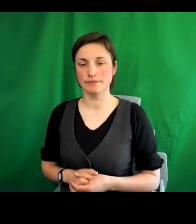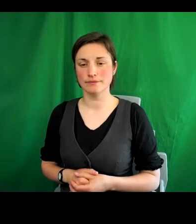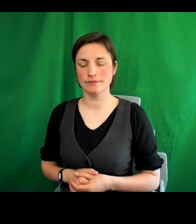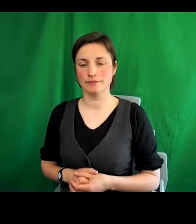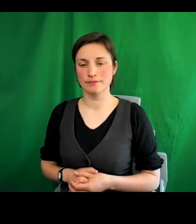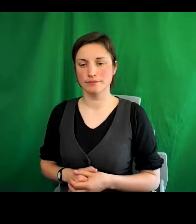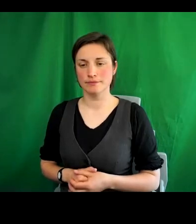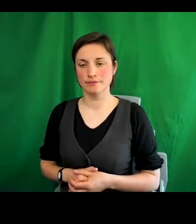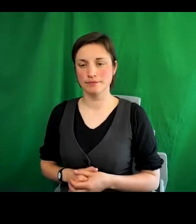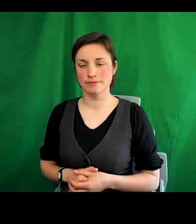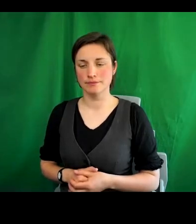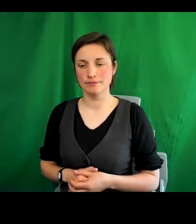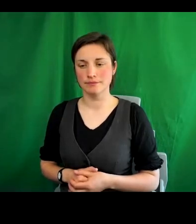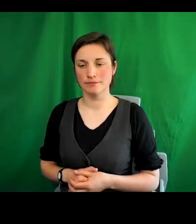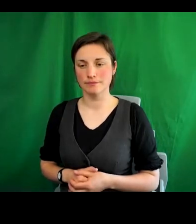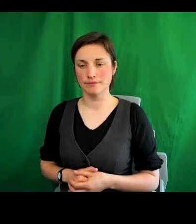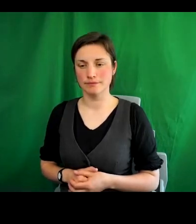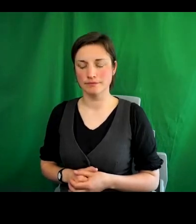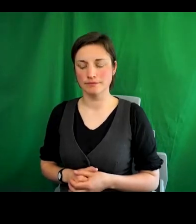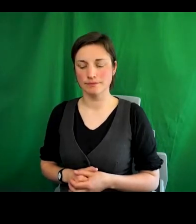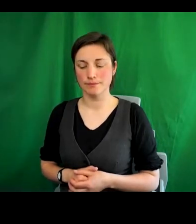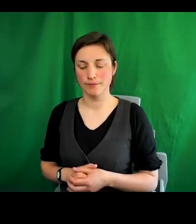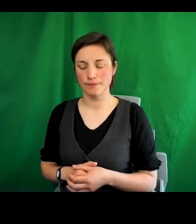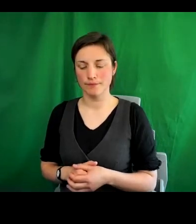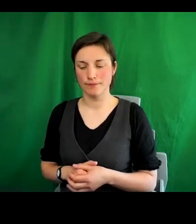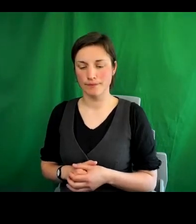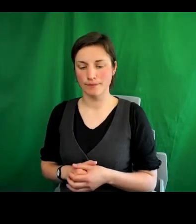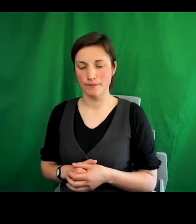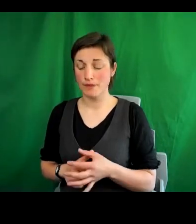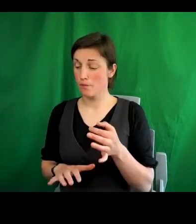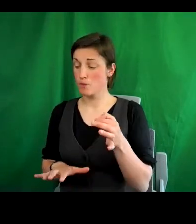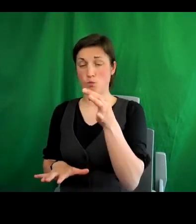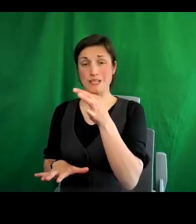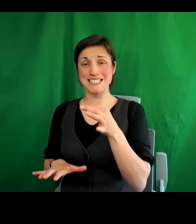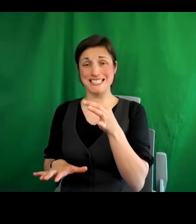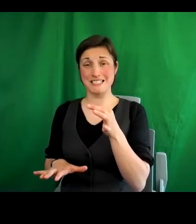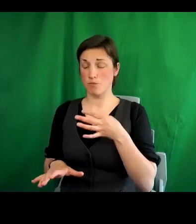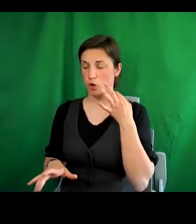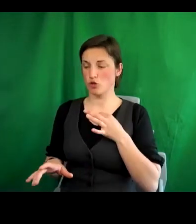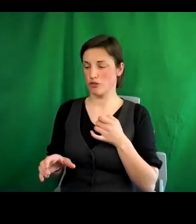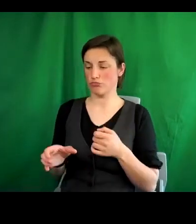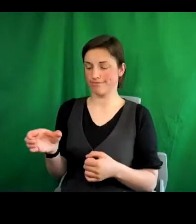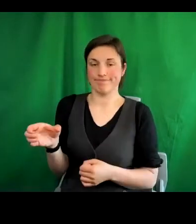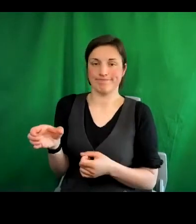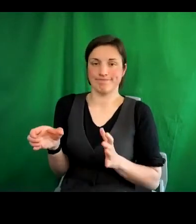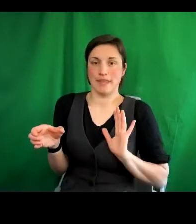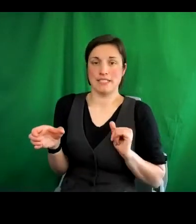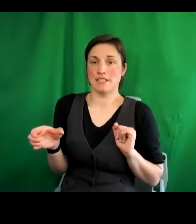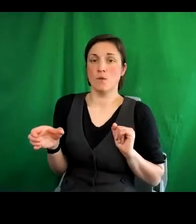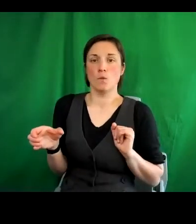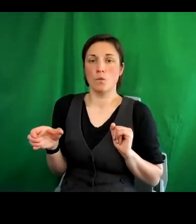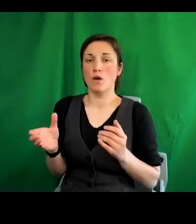but they have an important relationship with other actors, for example, national governments,